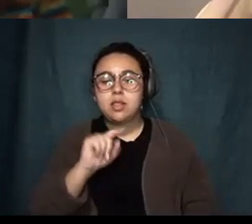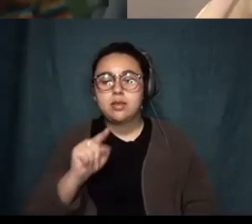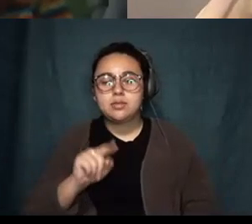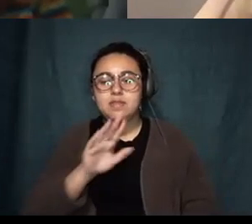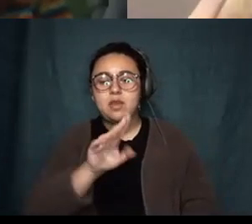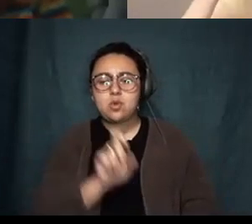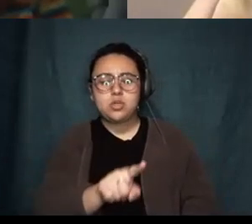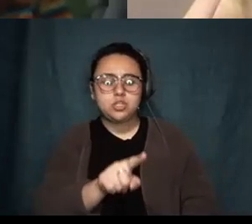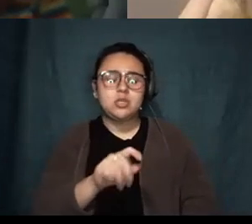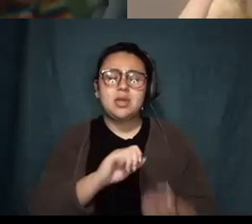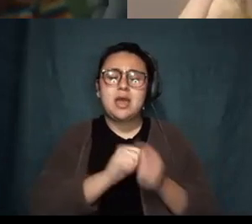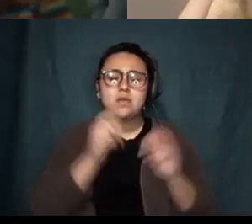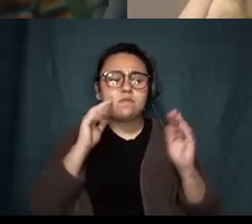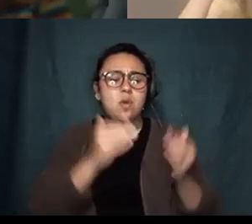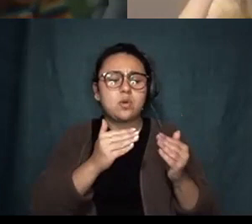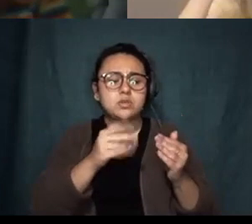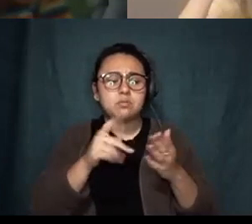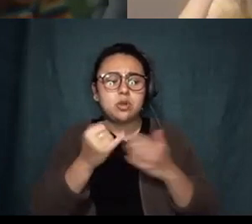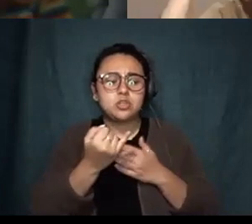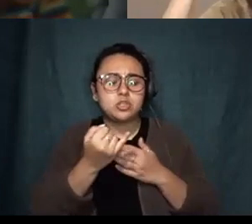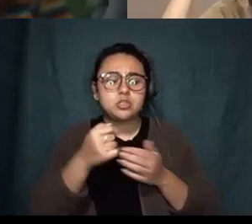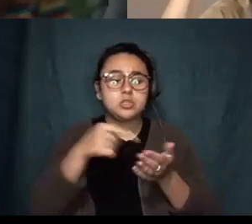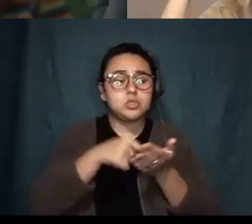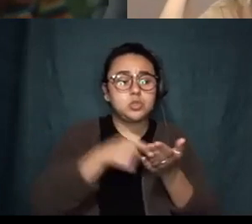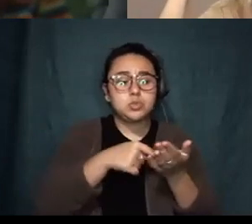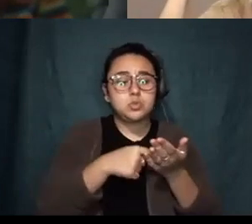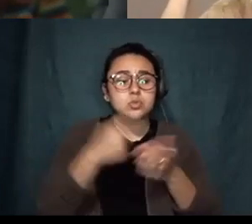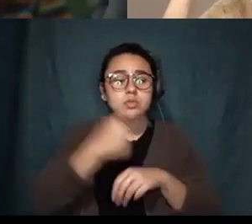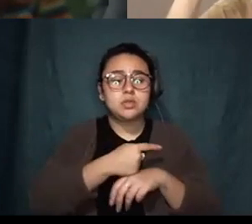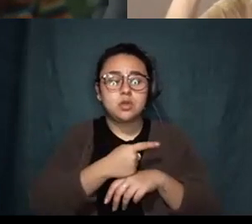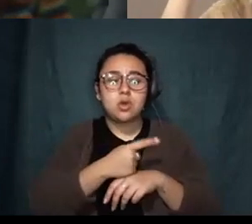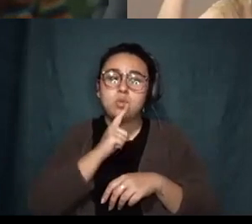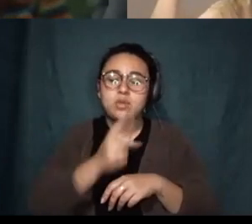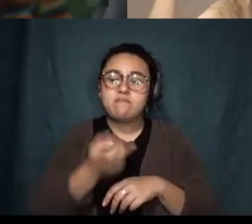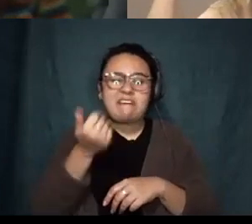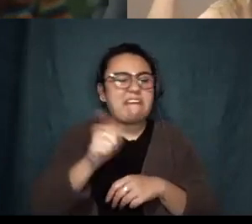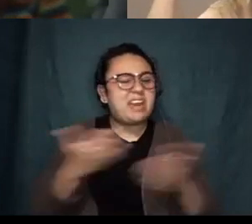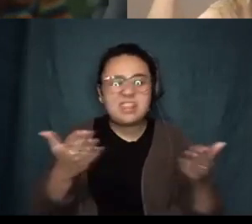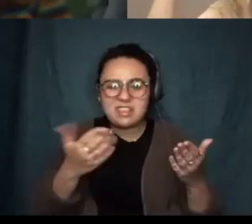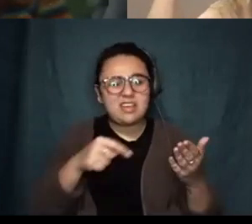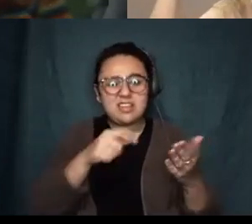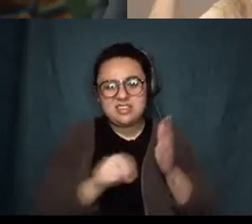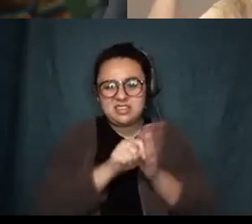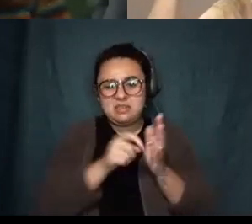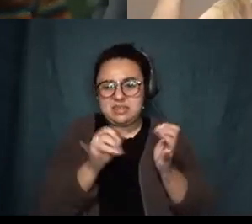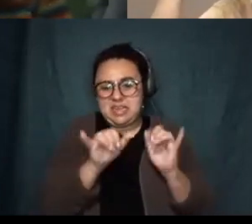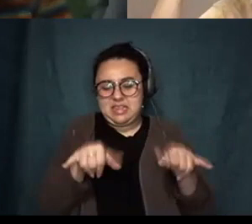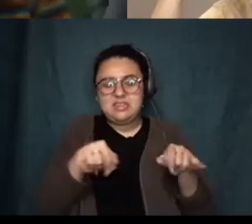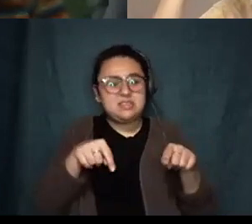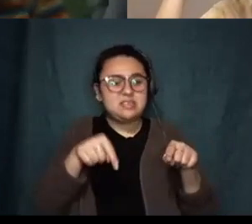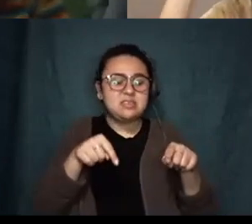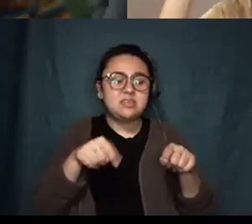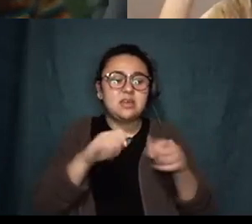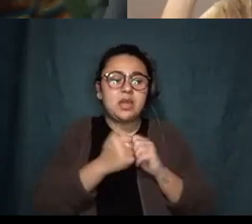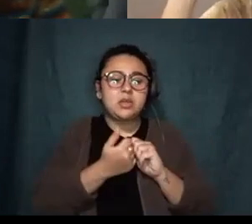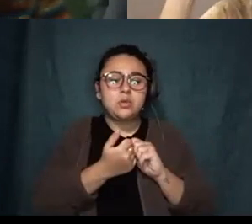how do you focus on projects deadlines literally fucking anything in times like these how do you not do what I've been doing and